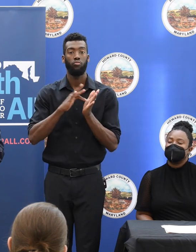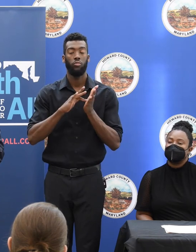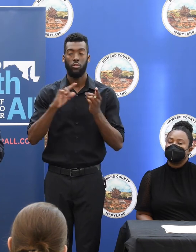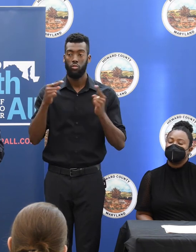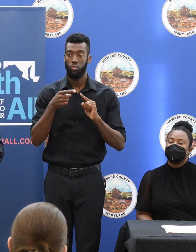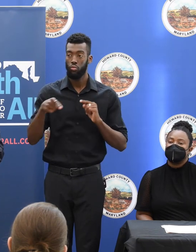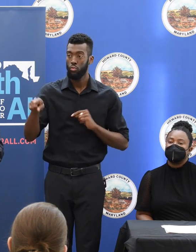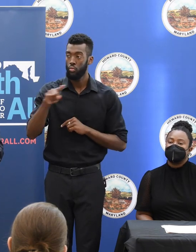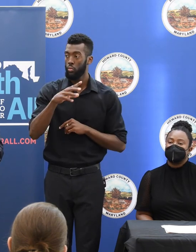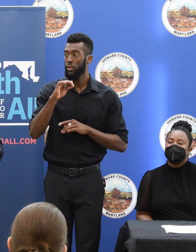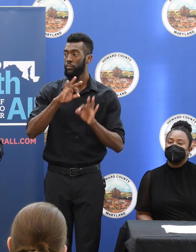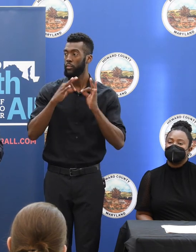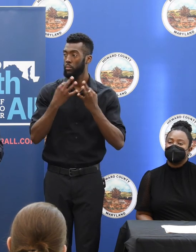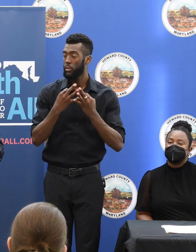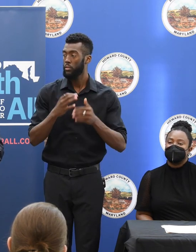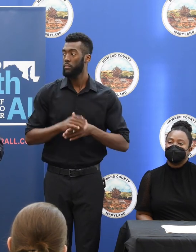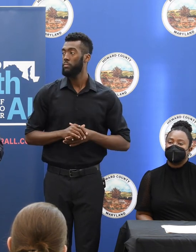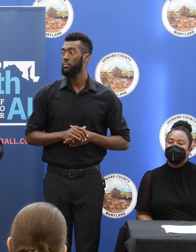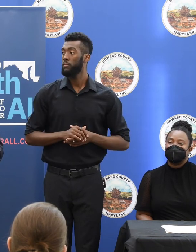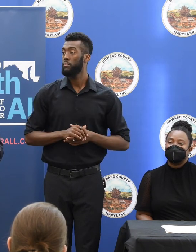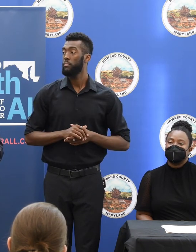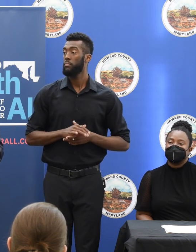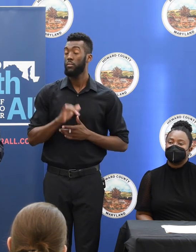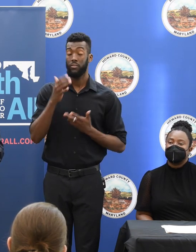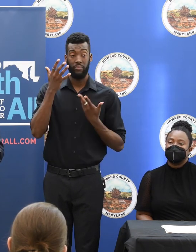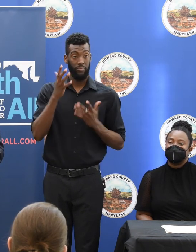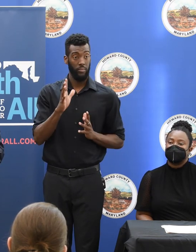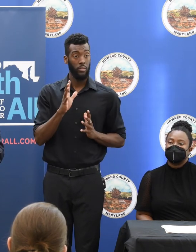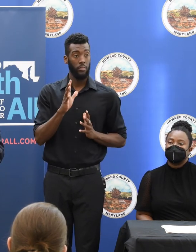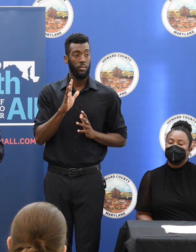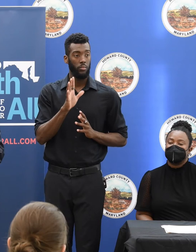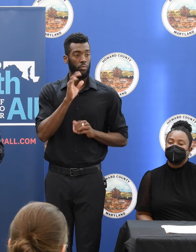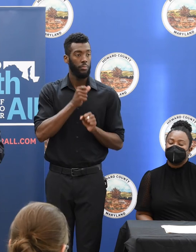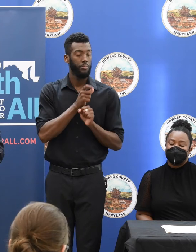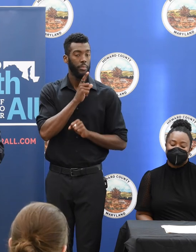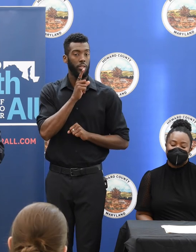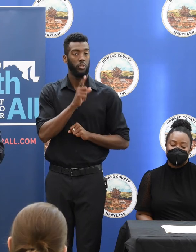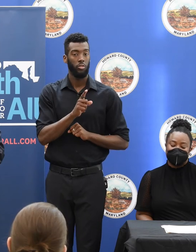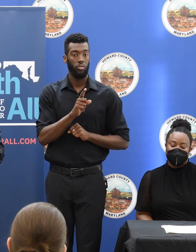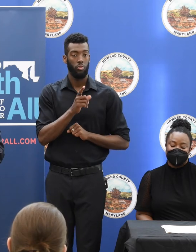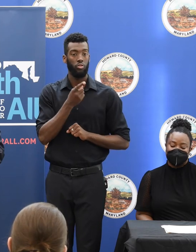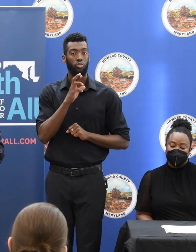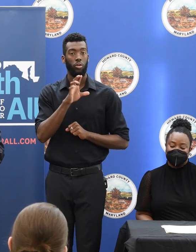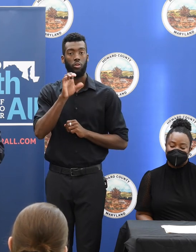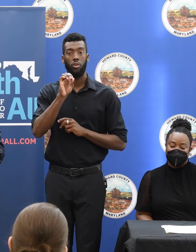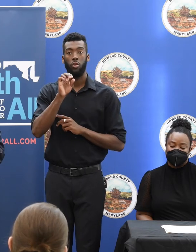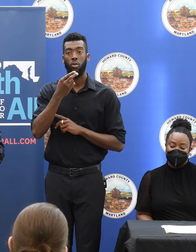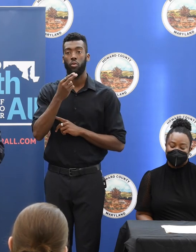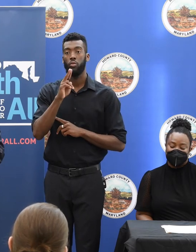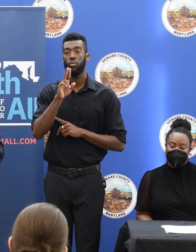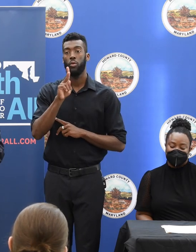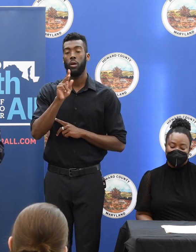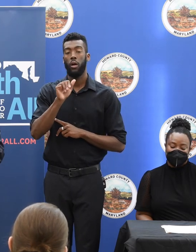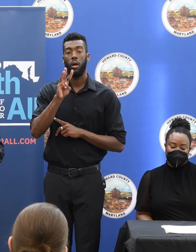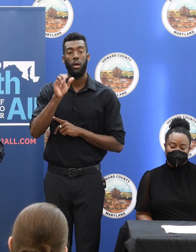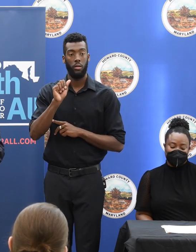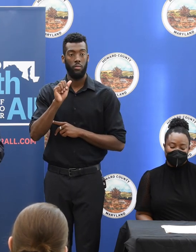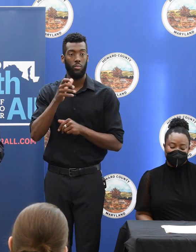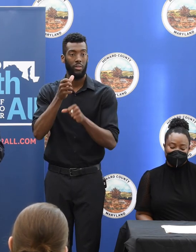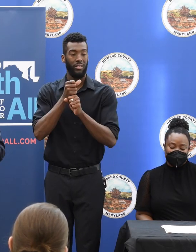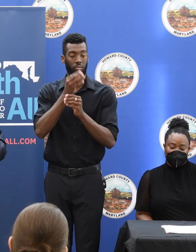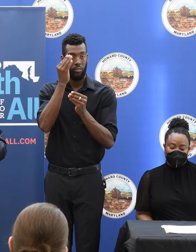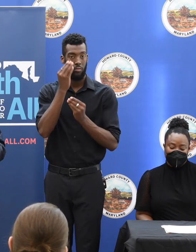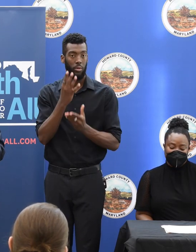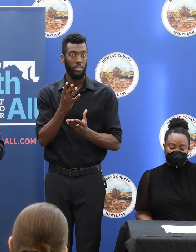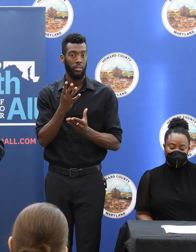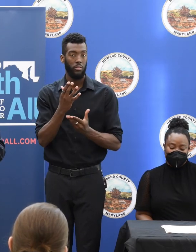you and your families. And if you do that, we'll make sure Dr. Onokawa and the rest of the members of the board get that information